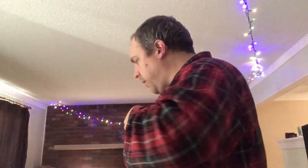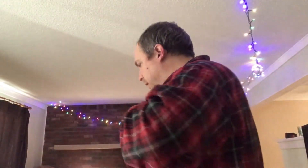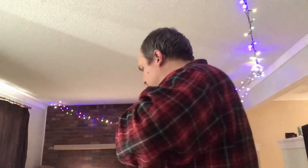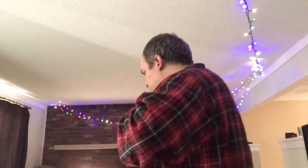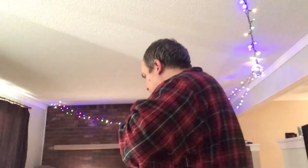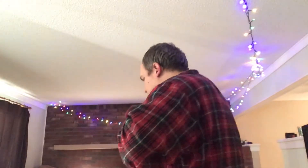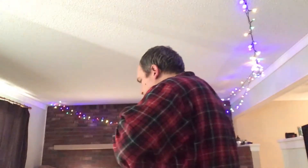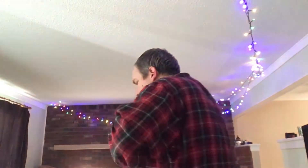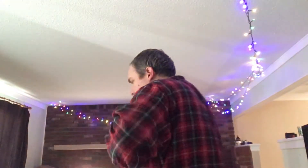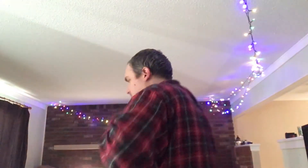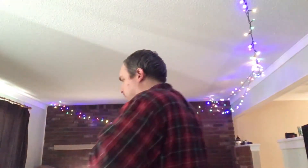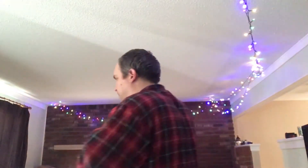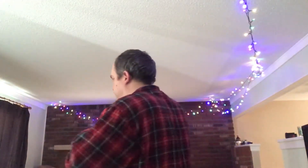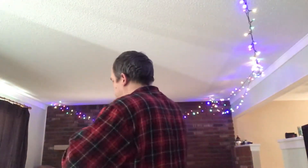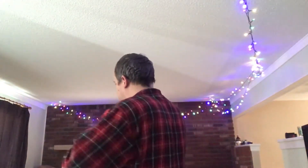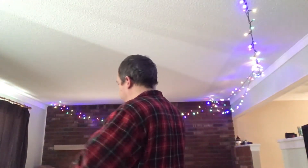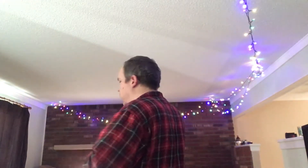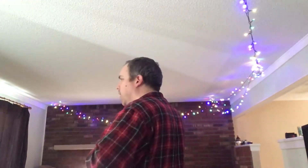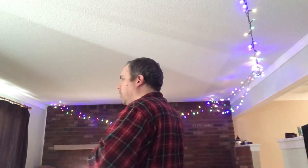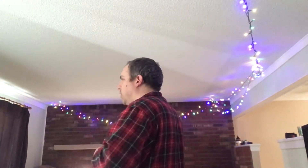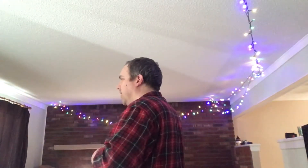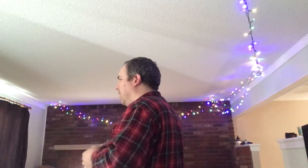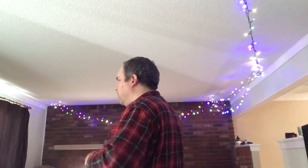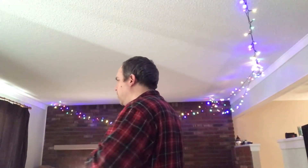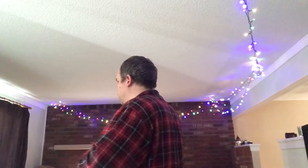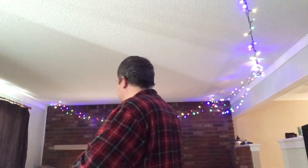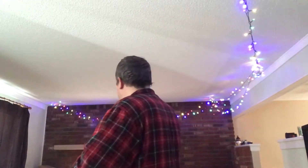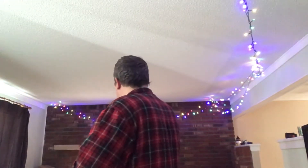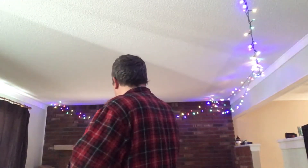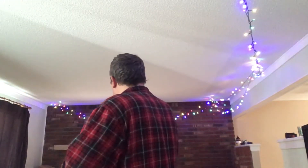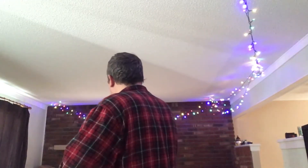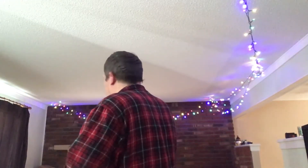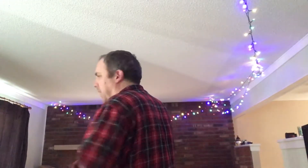could be all all sorts of levels can be